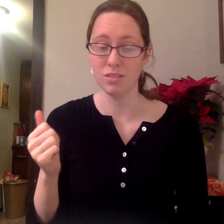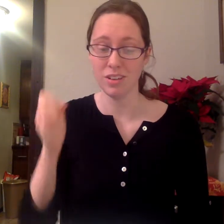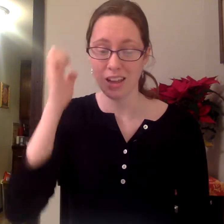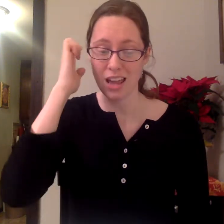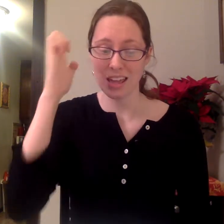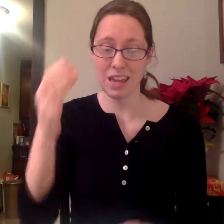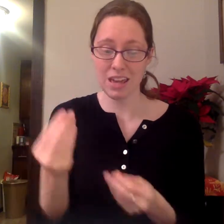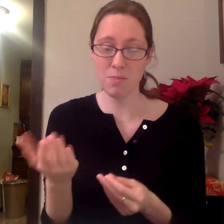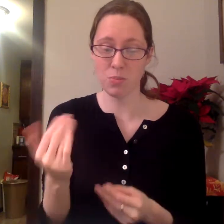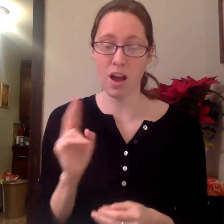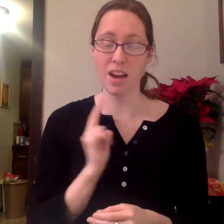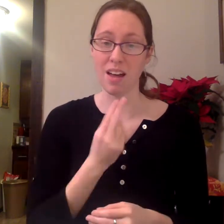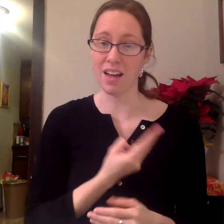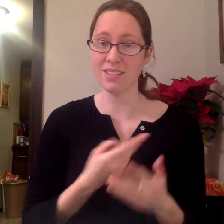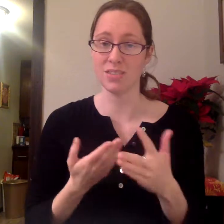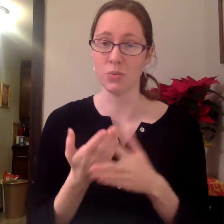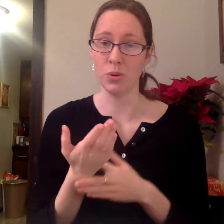he brought us through.